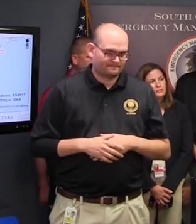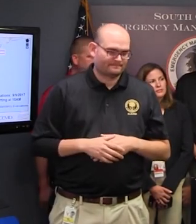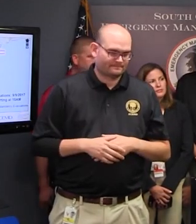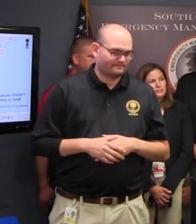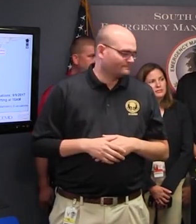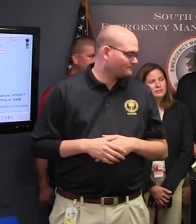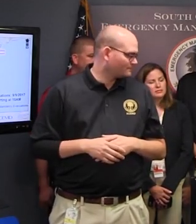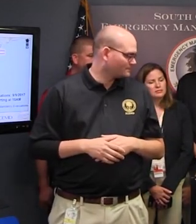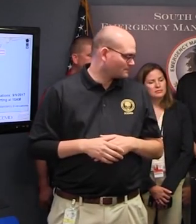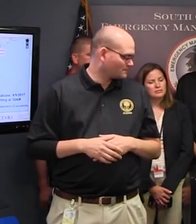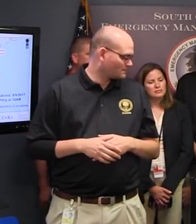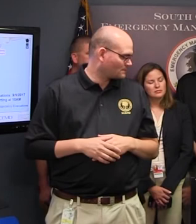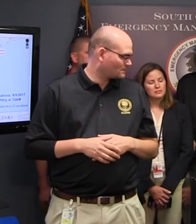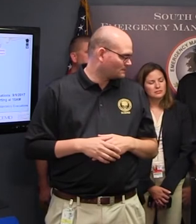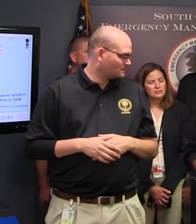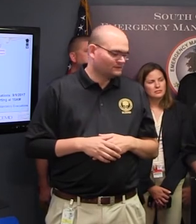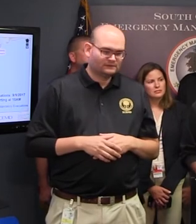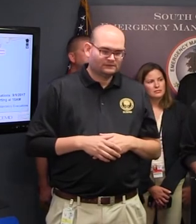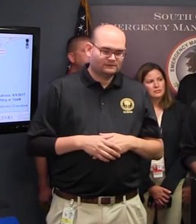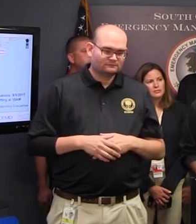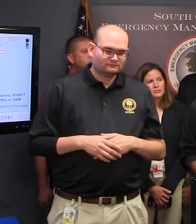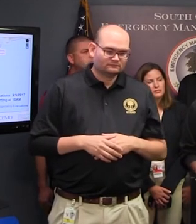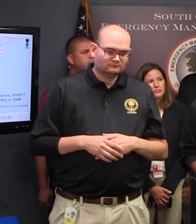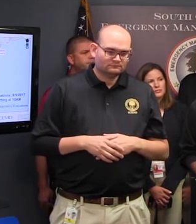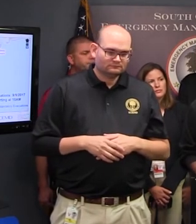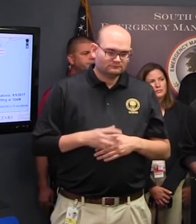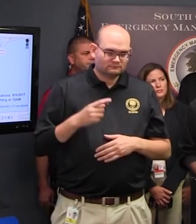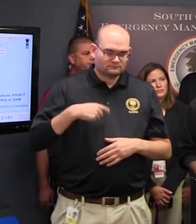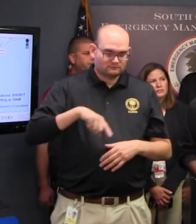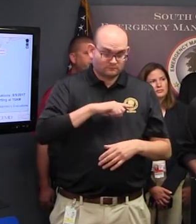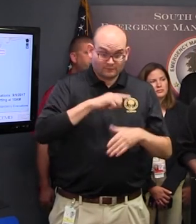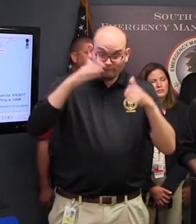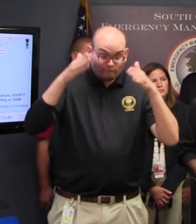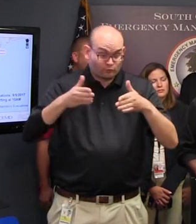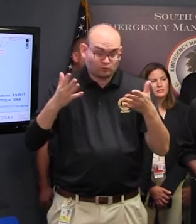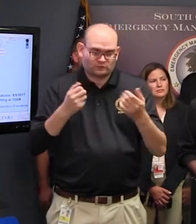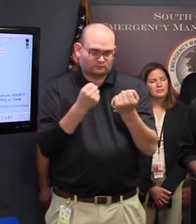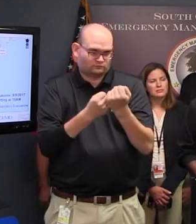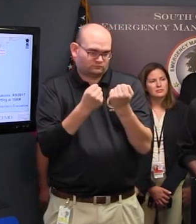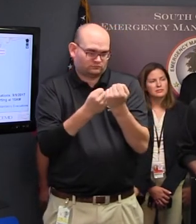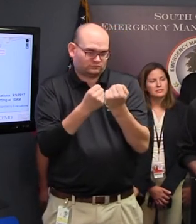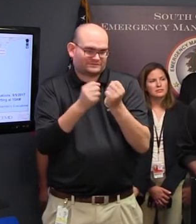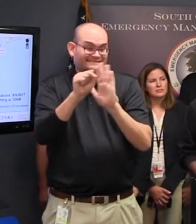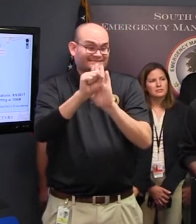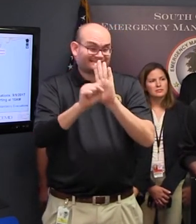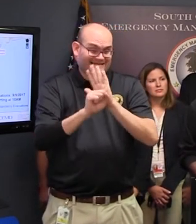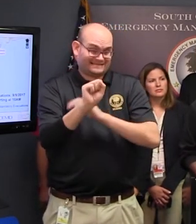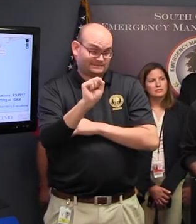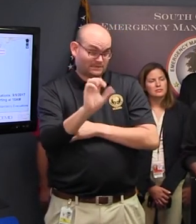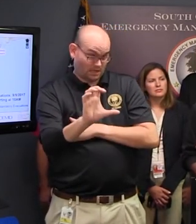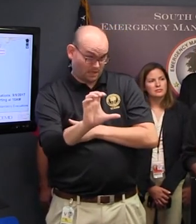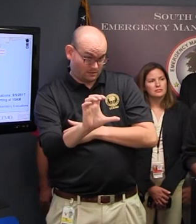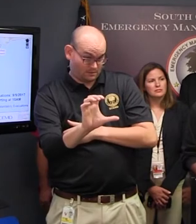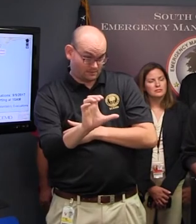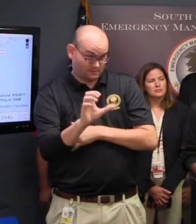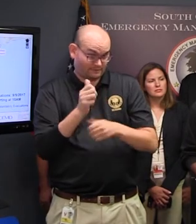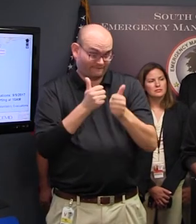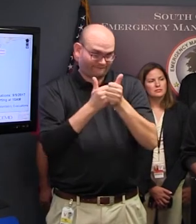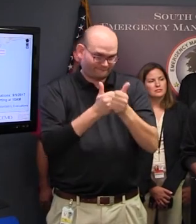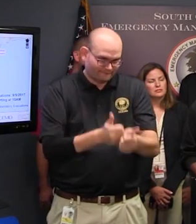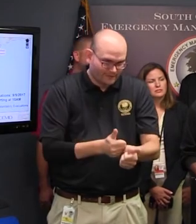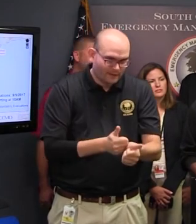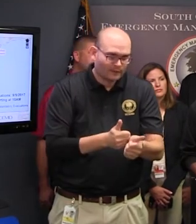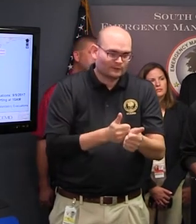Thank you, Governor Yes, sir Our main focus is to support the state as Mr. Stinson, the Director of Emergency Management and the rest of the state